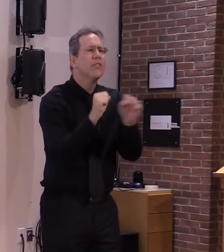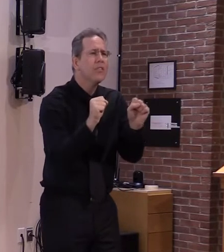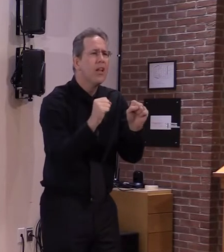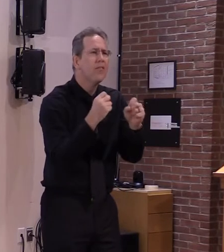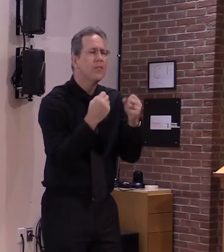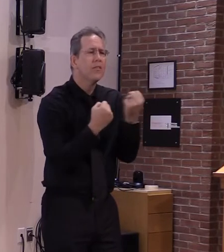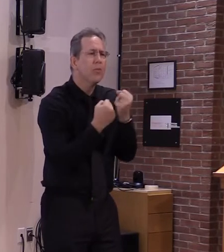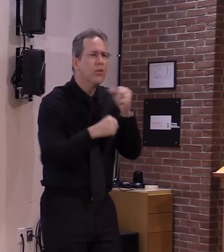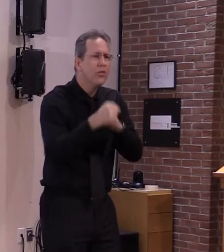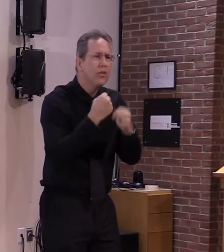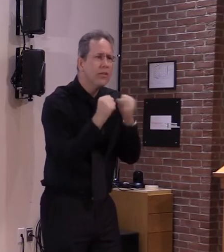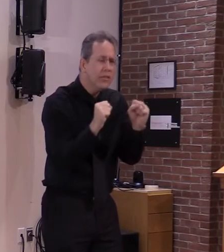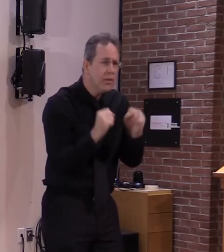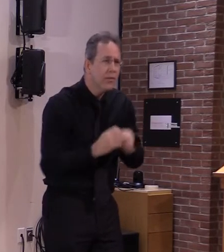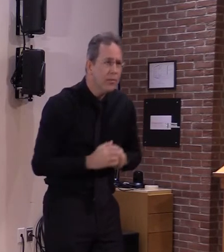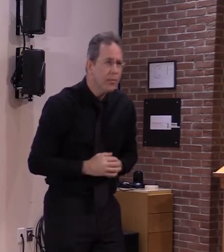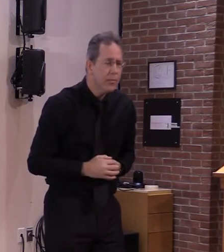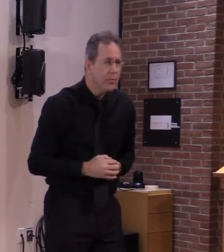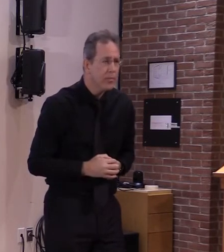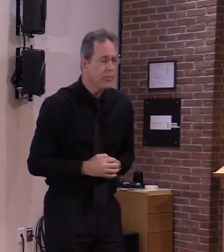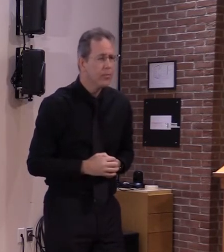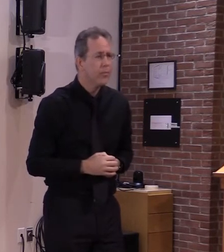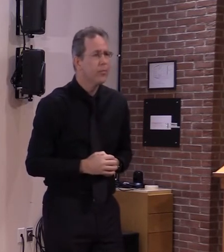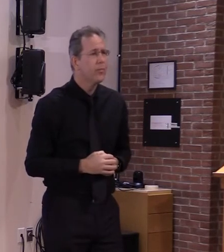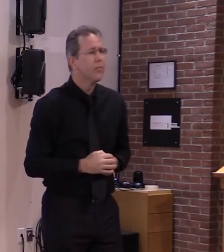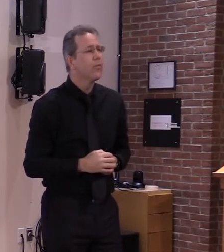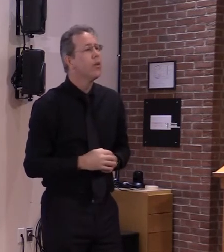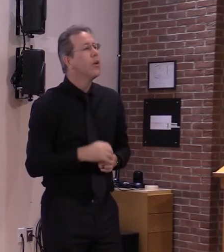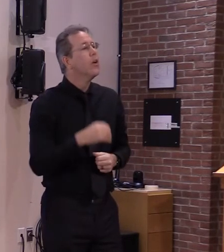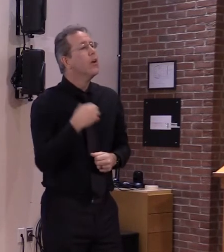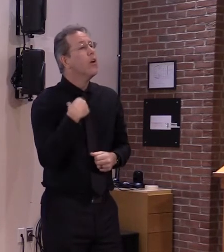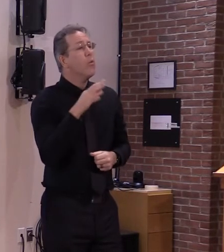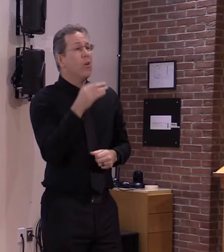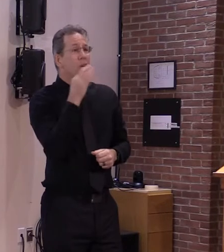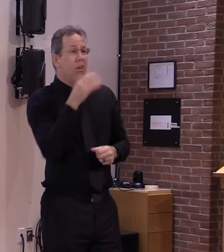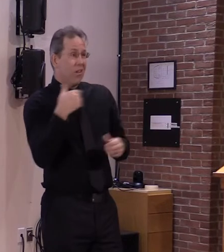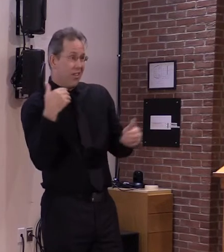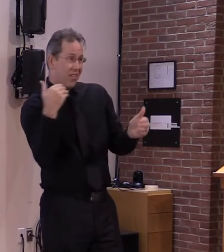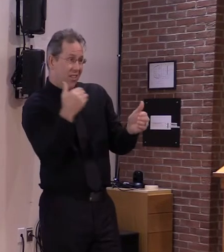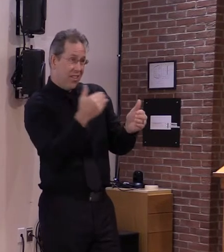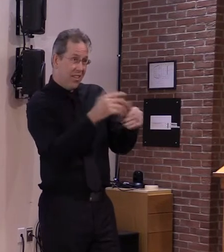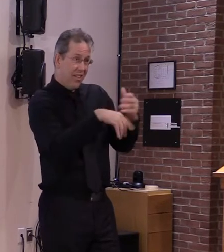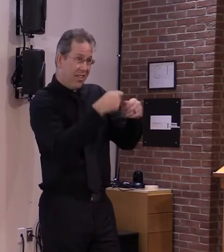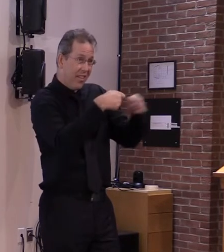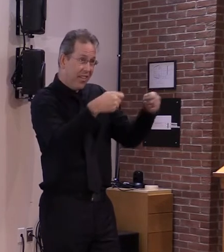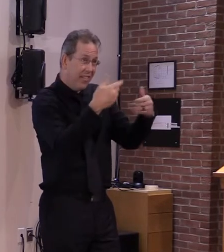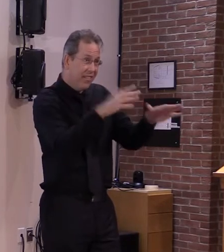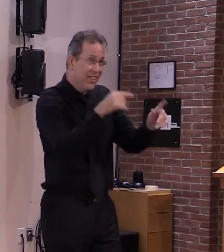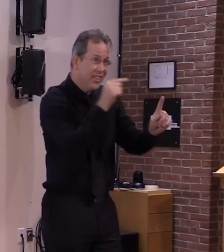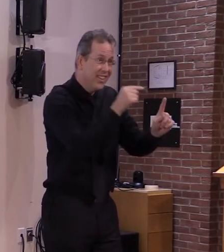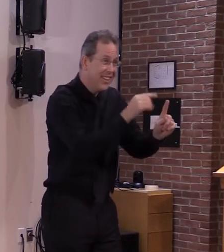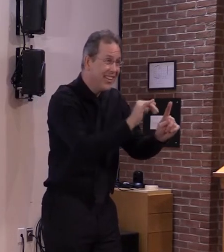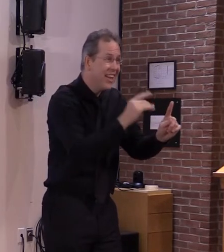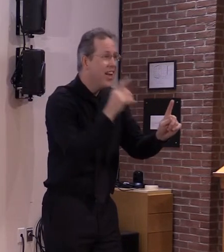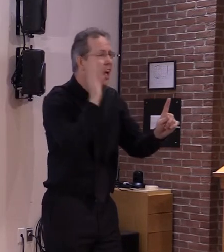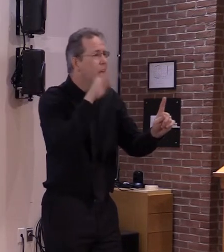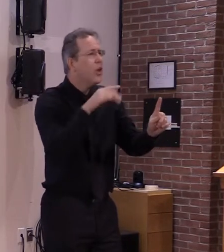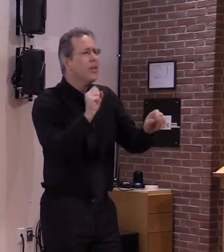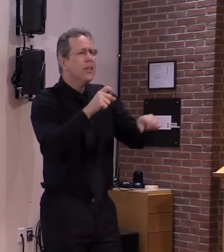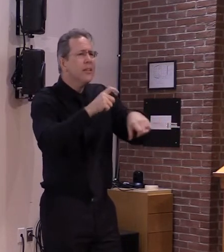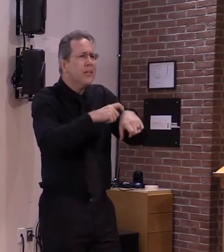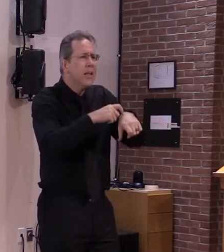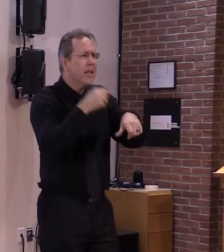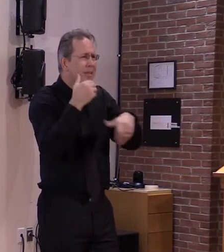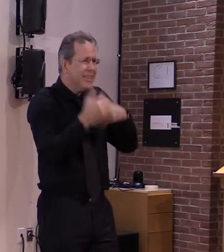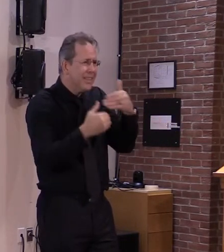and I want to end today on why even in dark times I have so much hope because time and time again